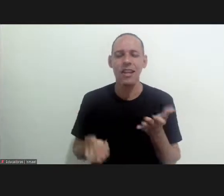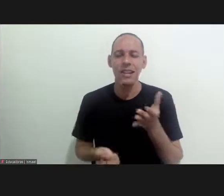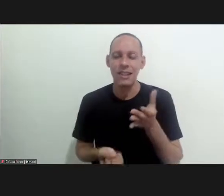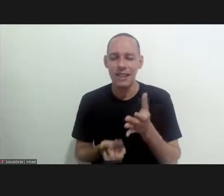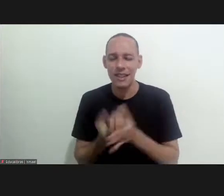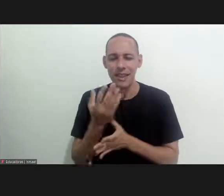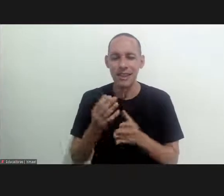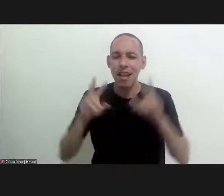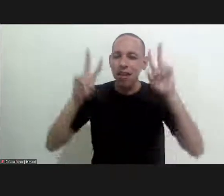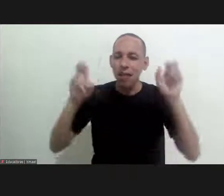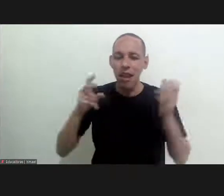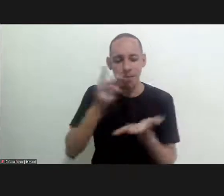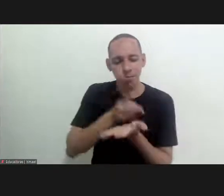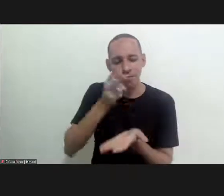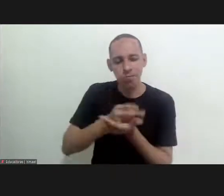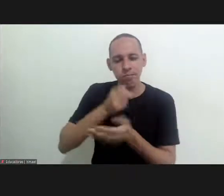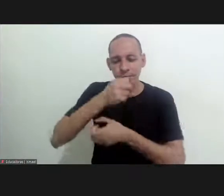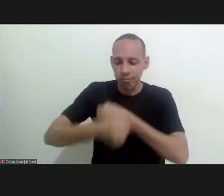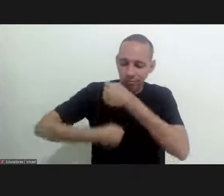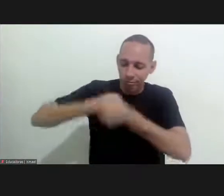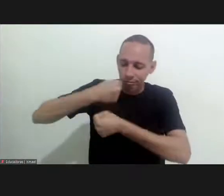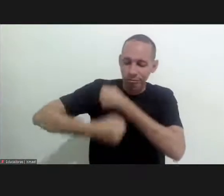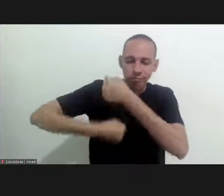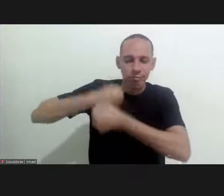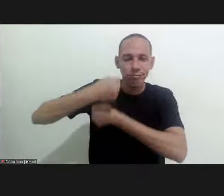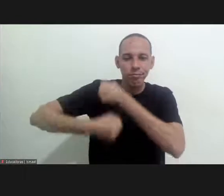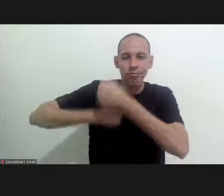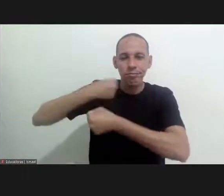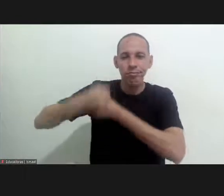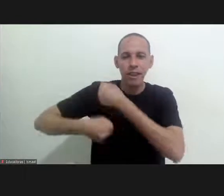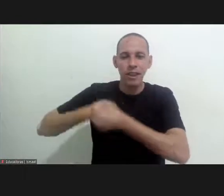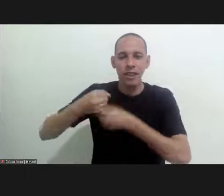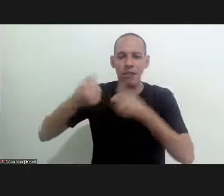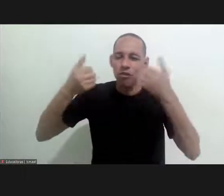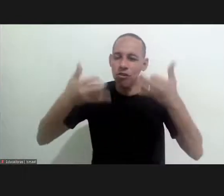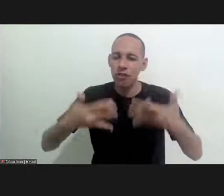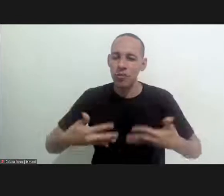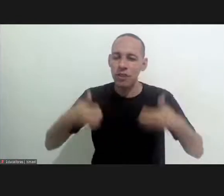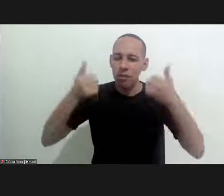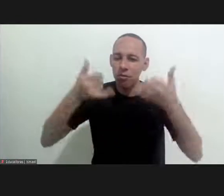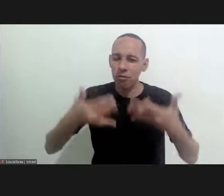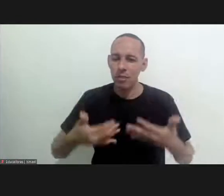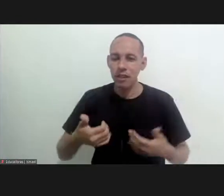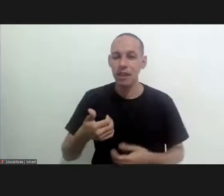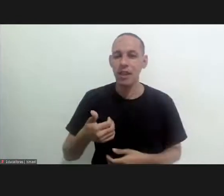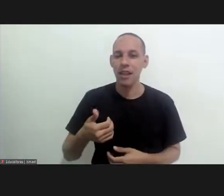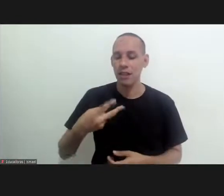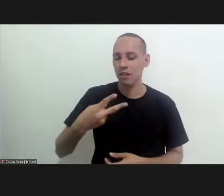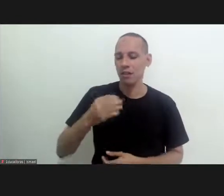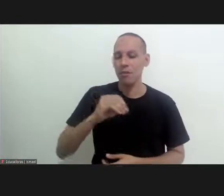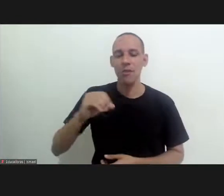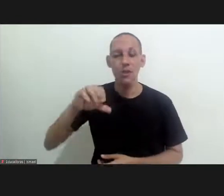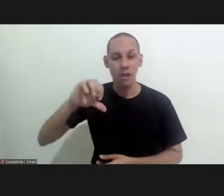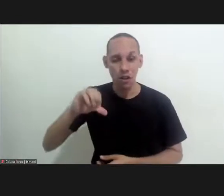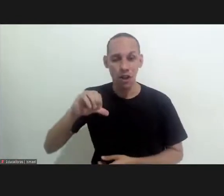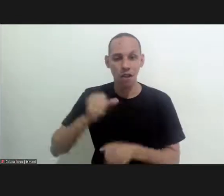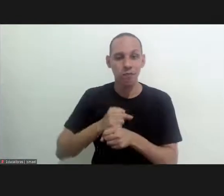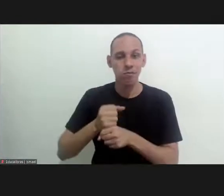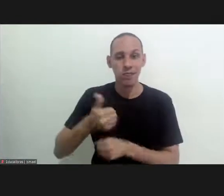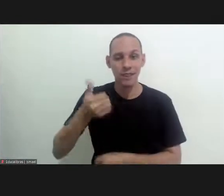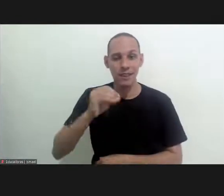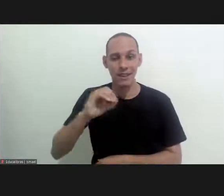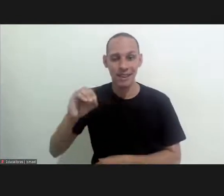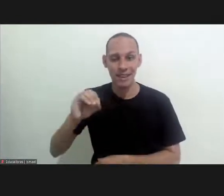of a theme that every year we may tell this topic. We haven't had 100 years of discovery in